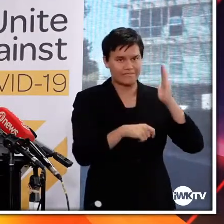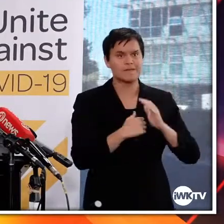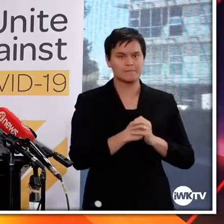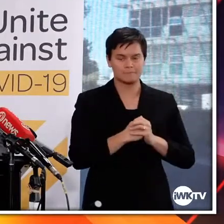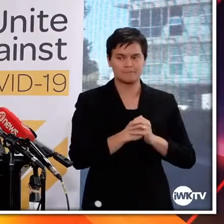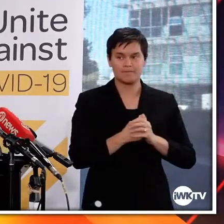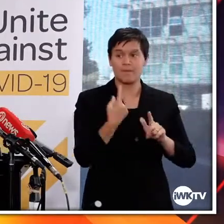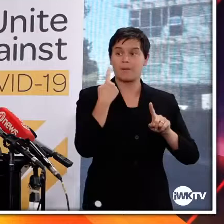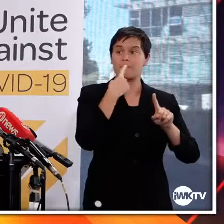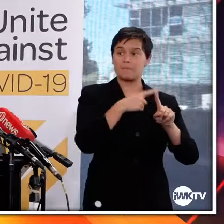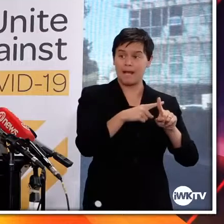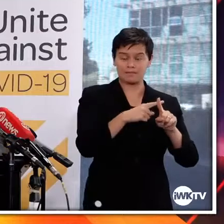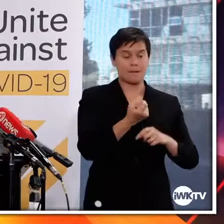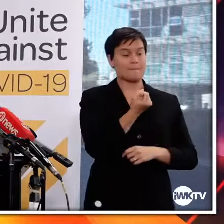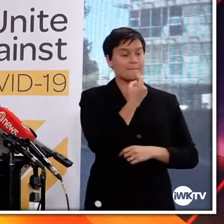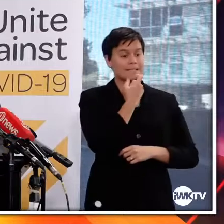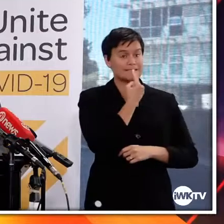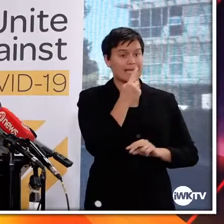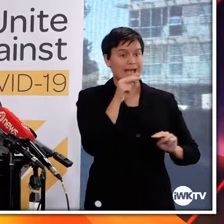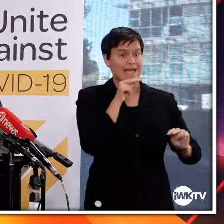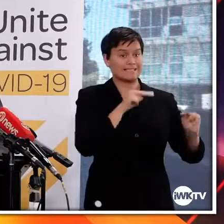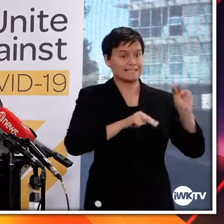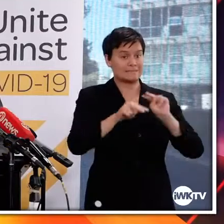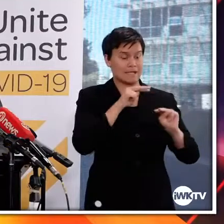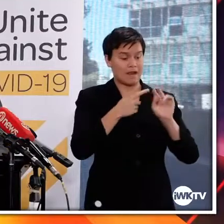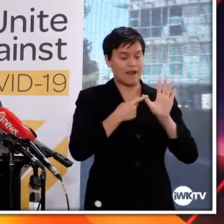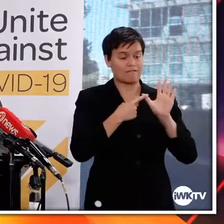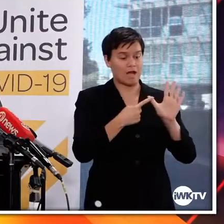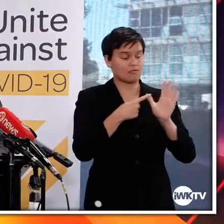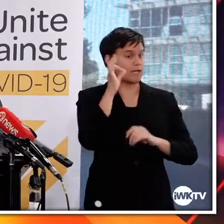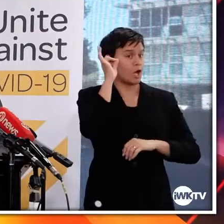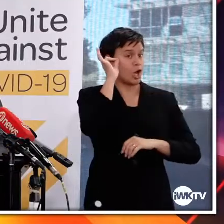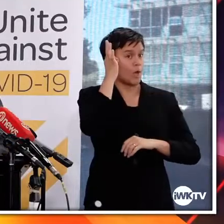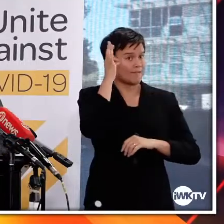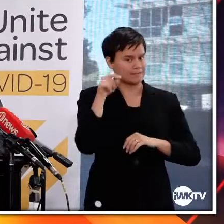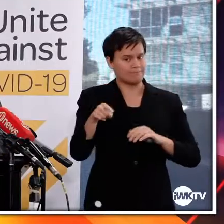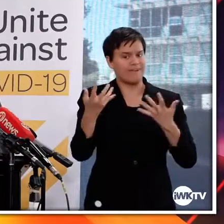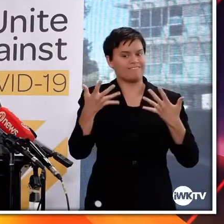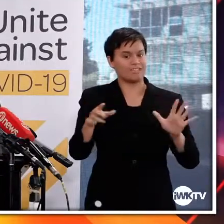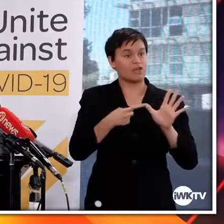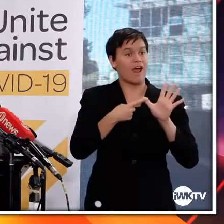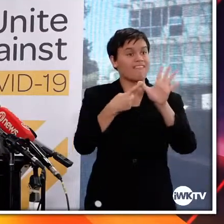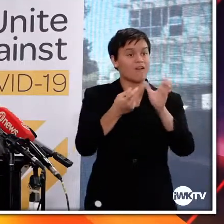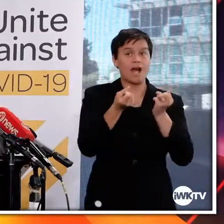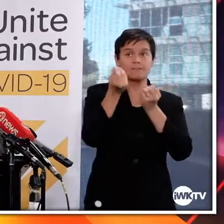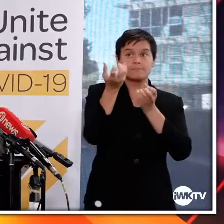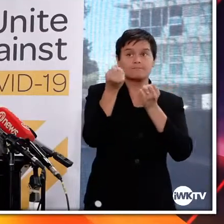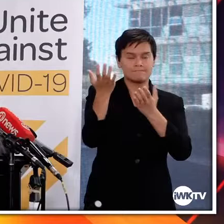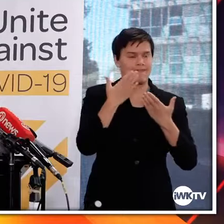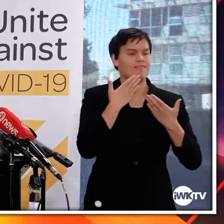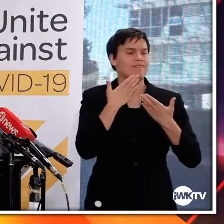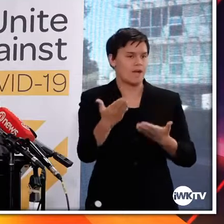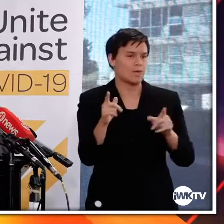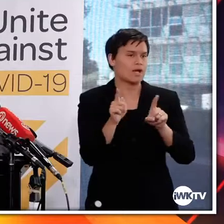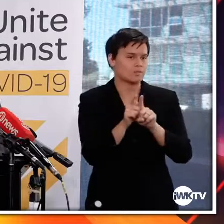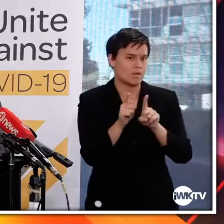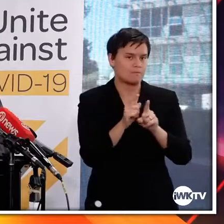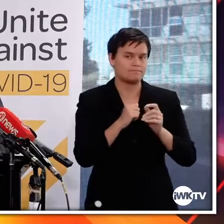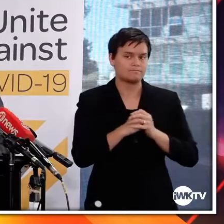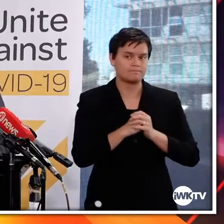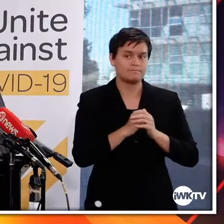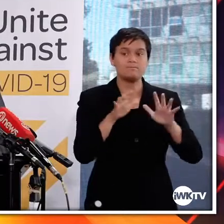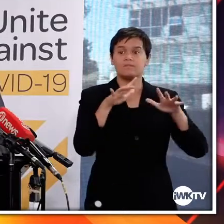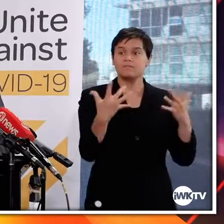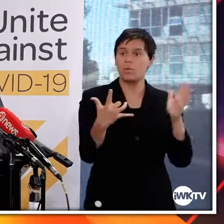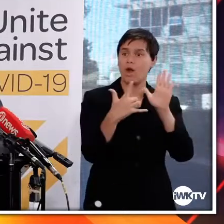provided by the Medicines Assessment Advisory Committee that met yesterday. The most important things that have been under consideration